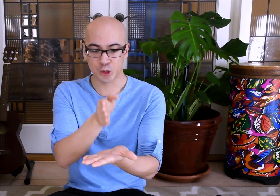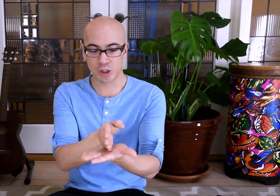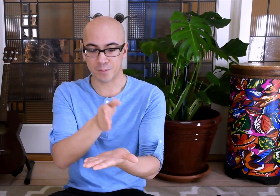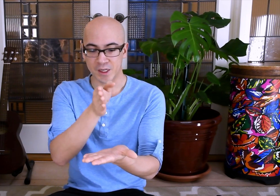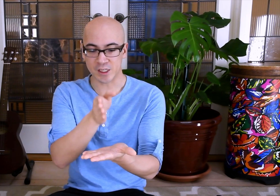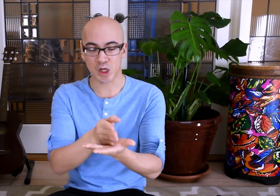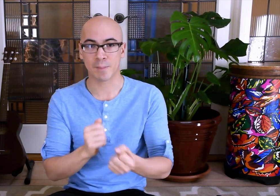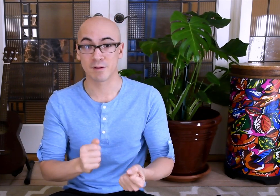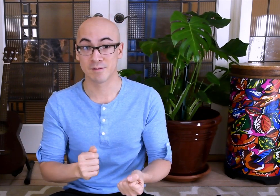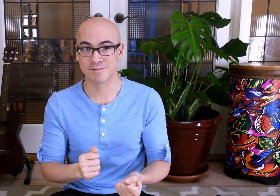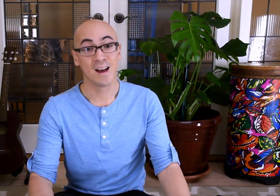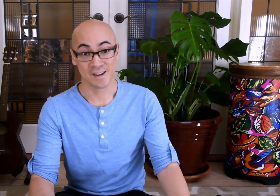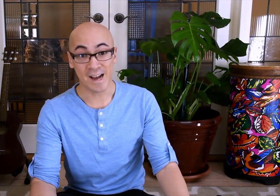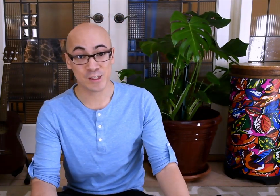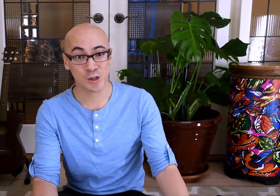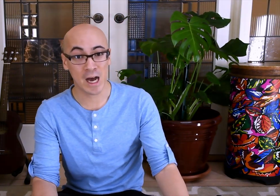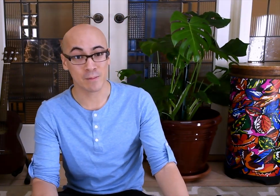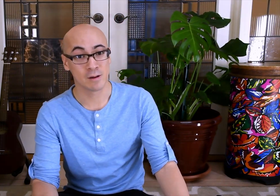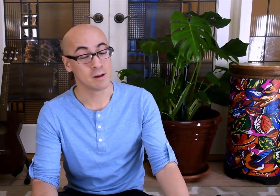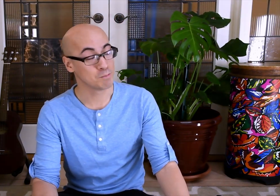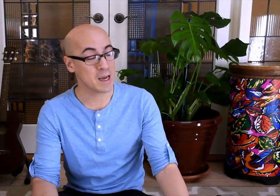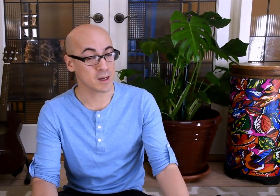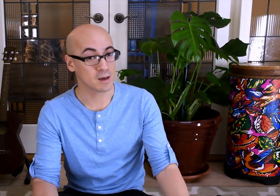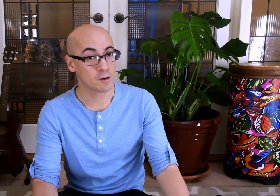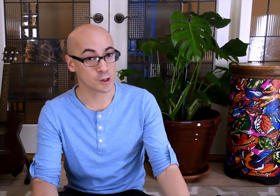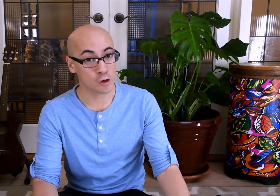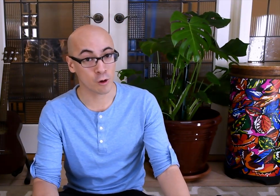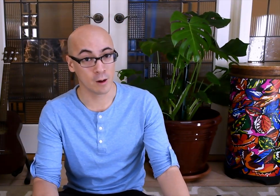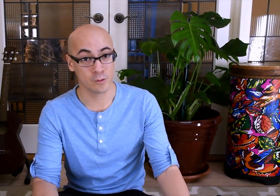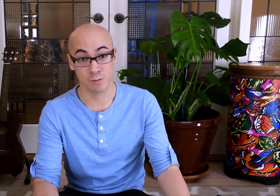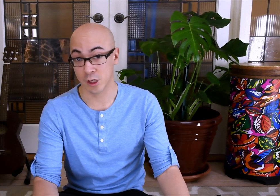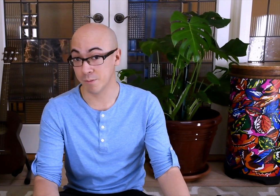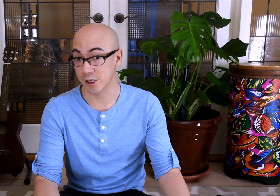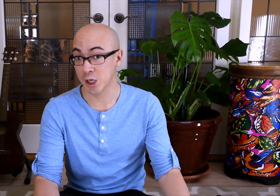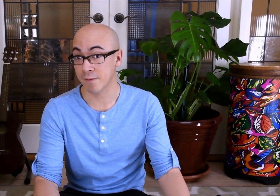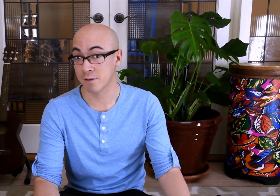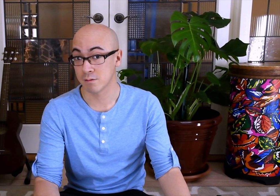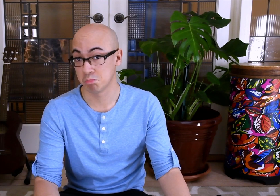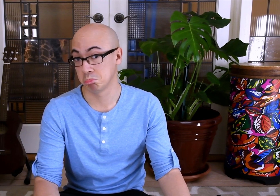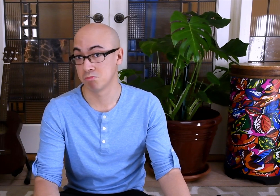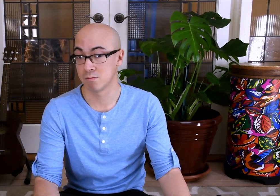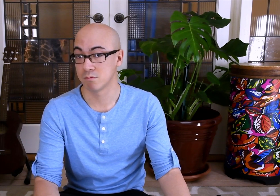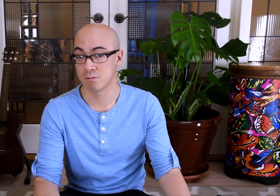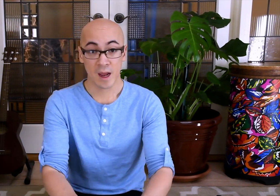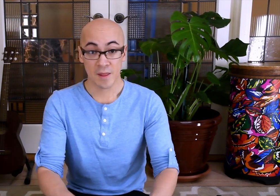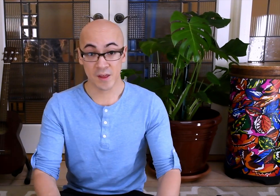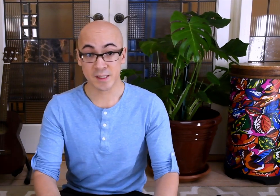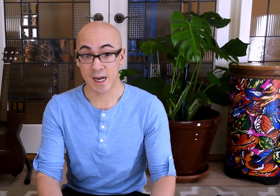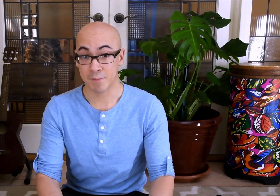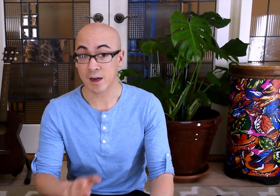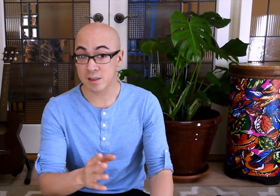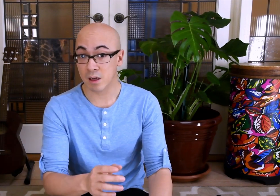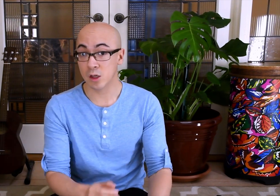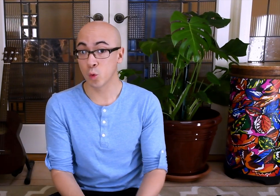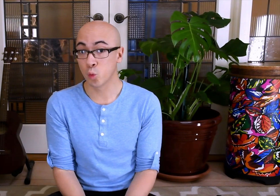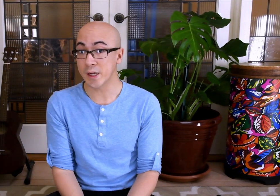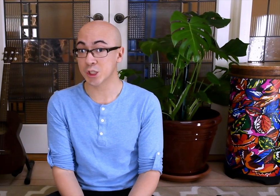shippity chop. Nice job. Maybe when you grow up, you can be a chef. This time, I'm going to tell you which